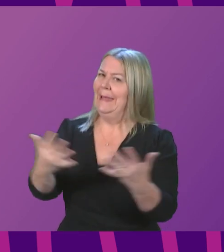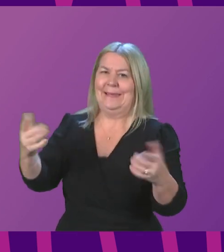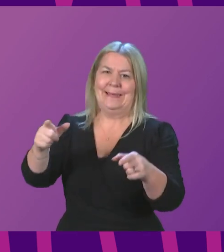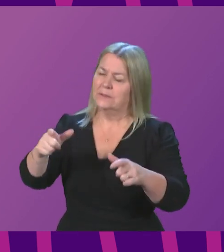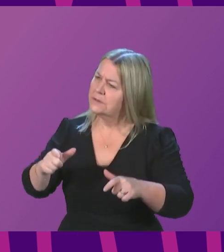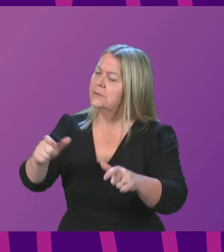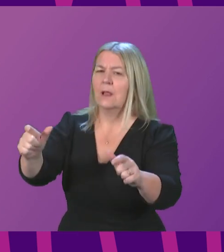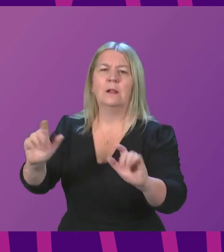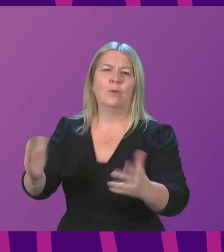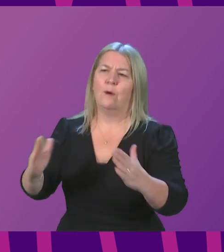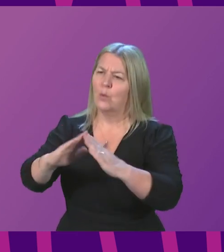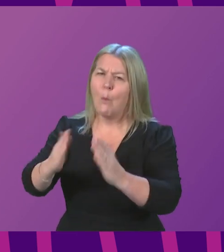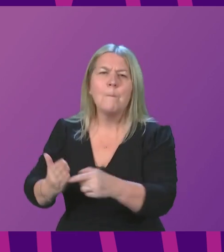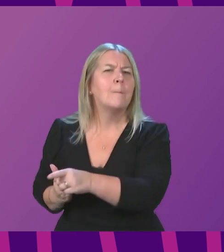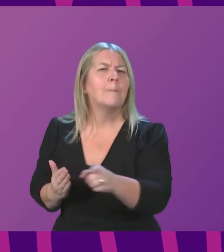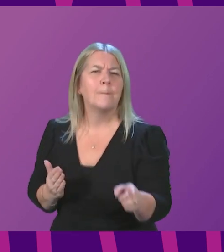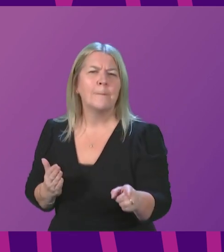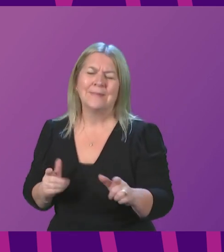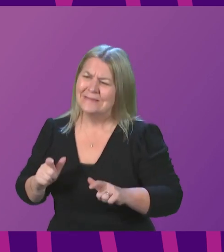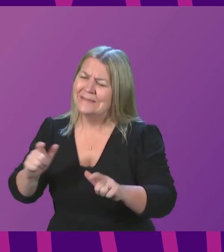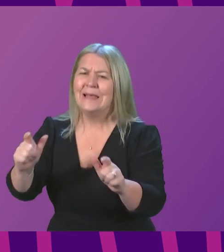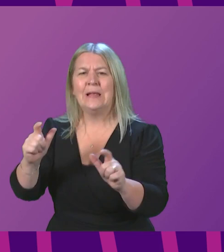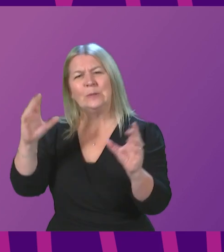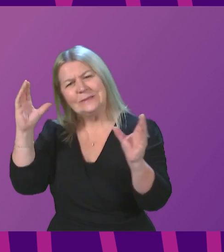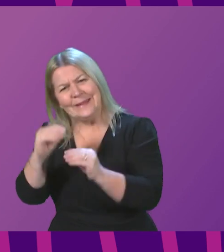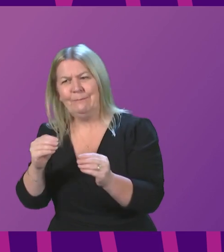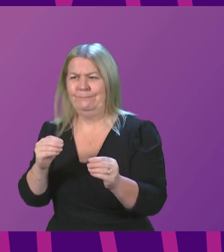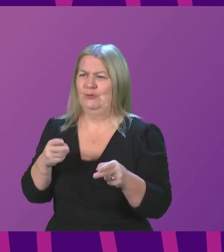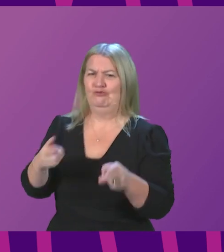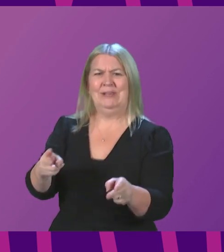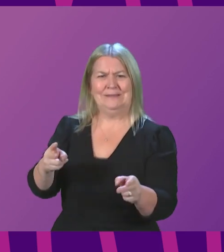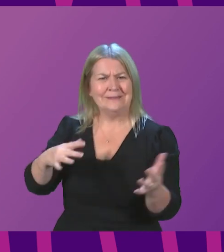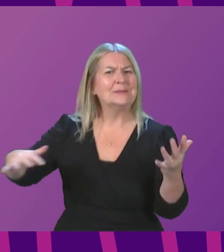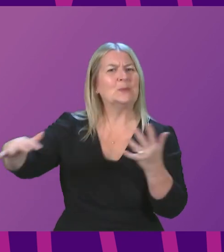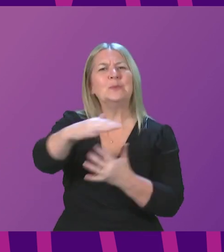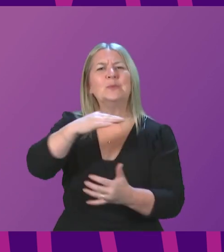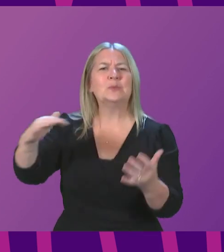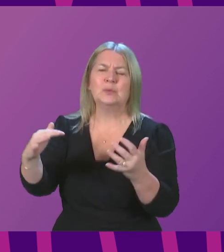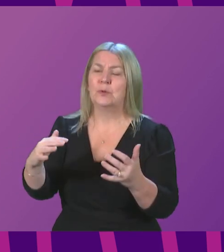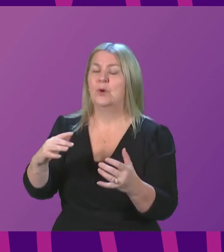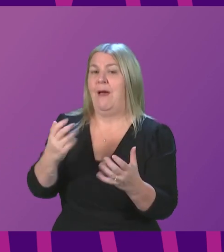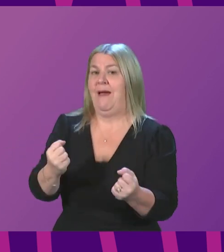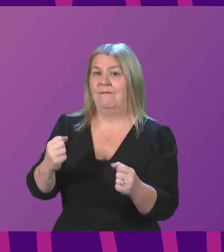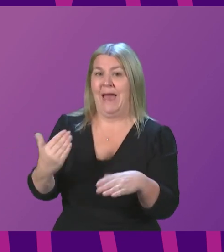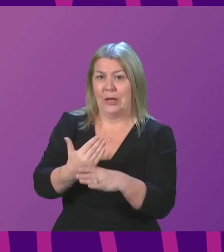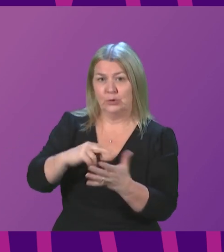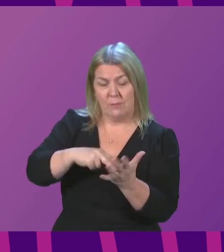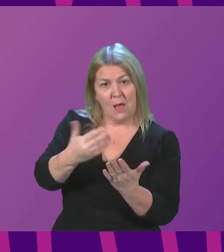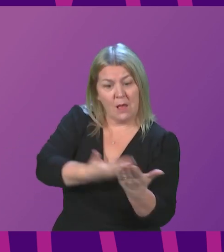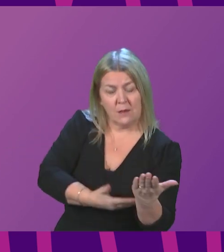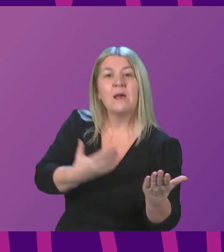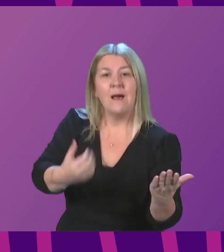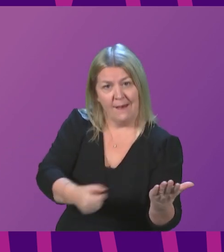at risk of rough sleeping. We have updated the ending homelessness together action plan. We are investing significantly